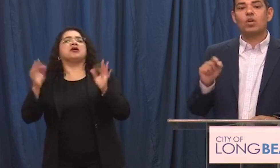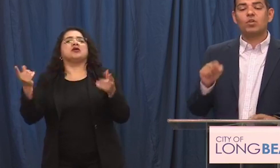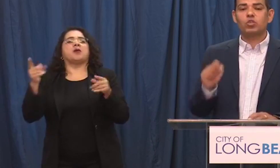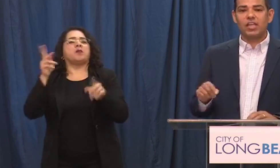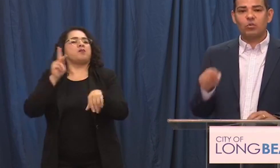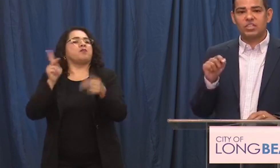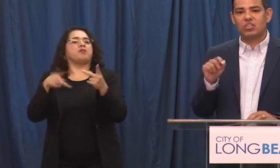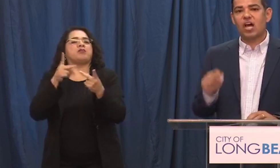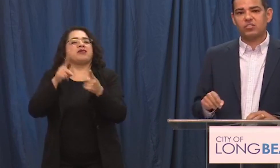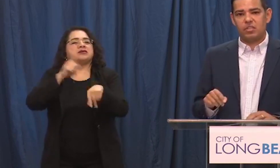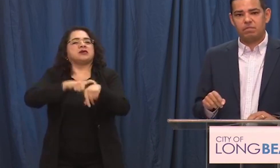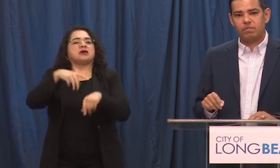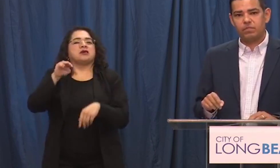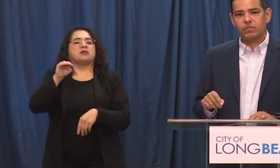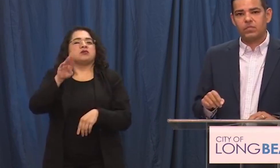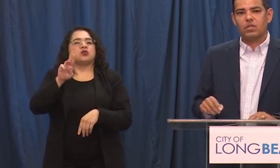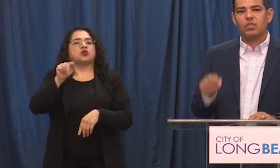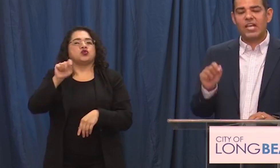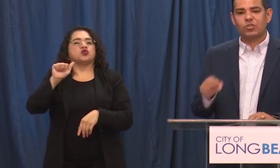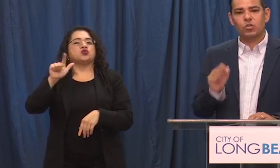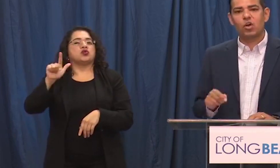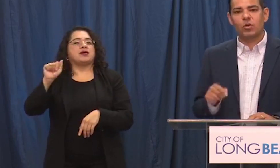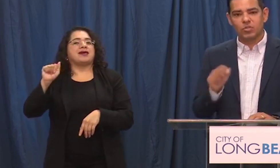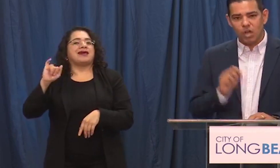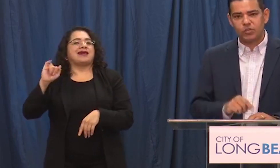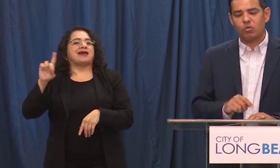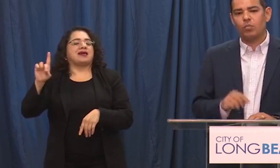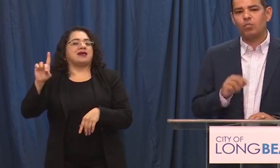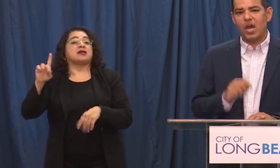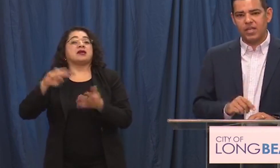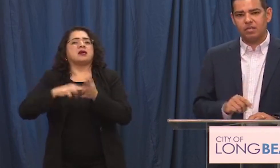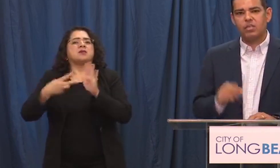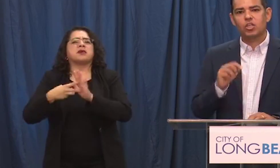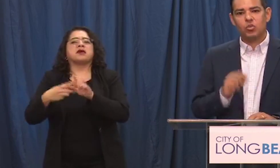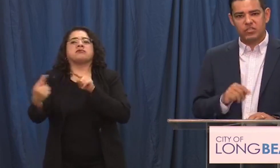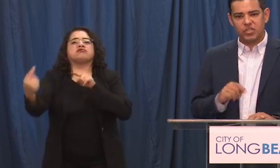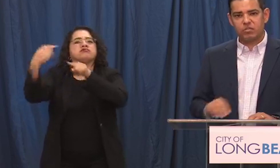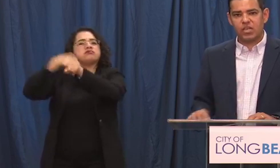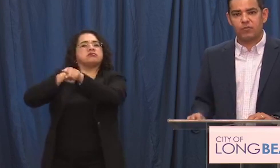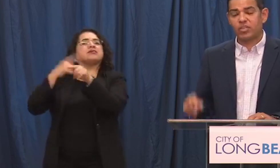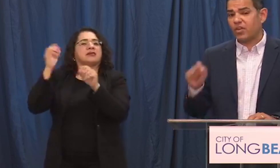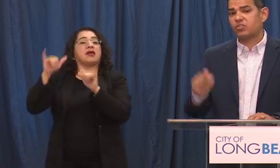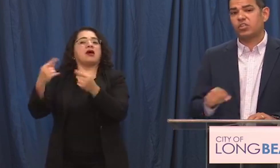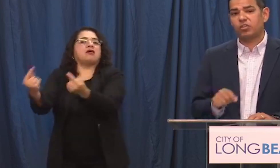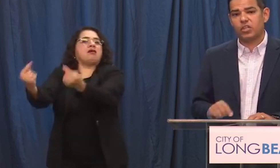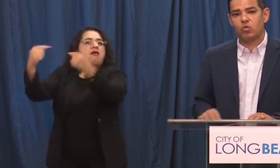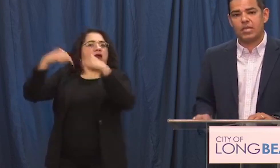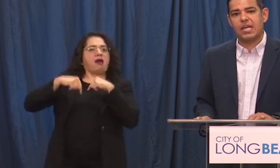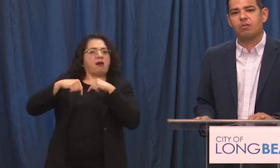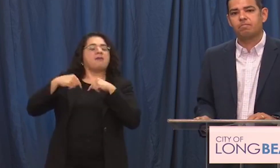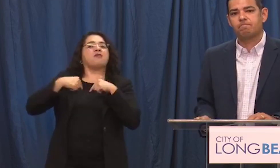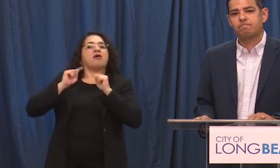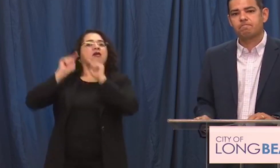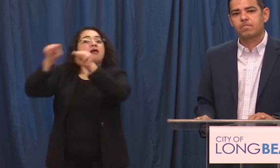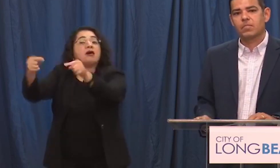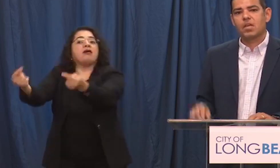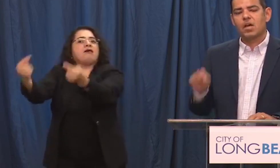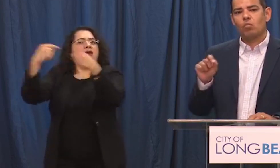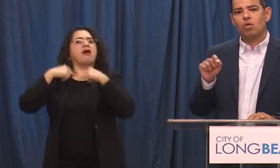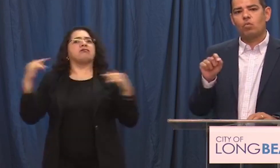and when mutual aid was exhausted the National Guard was also brought in to assist those efforts and they are still here right now.